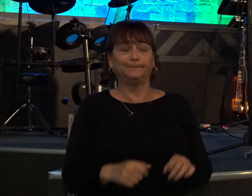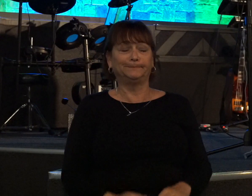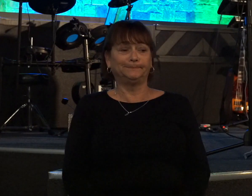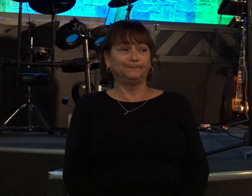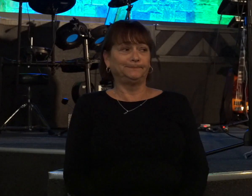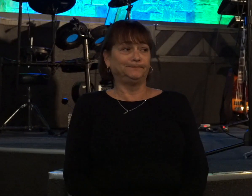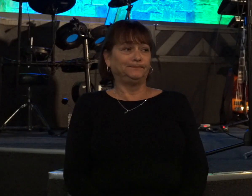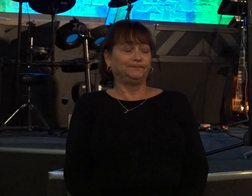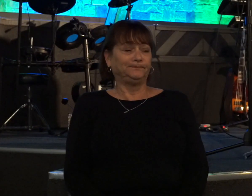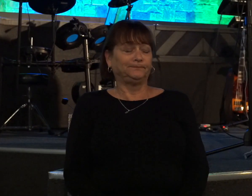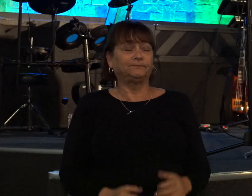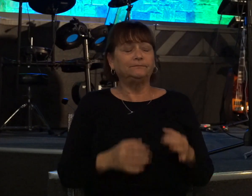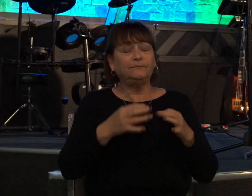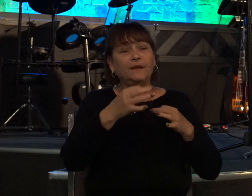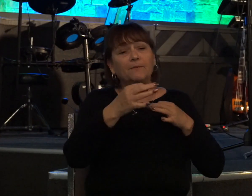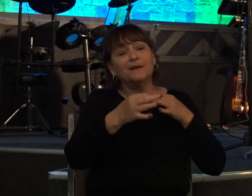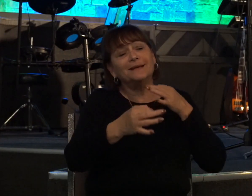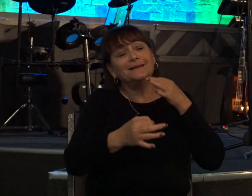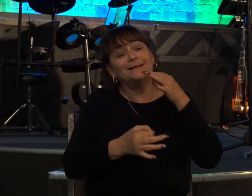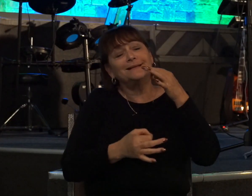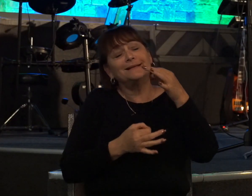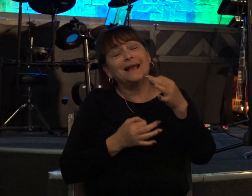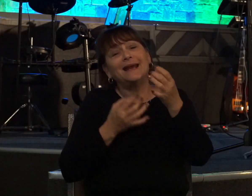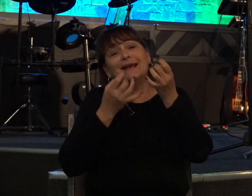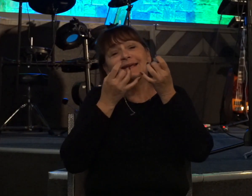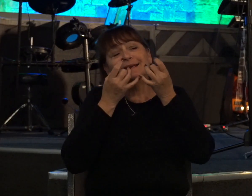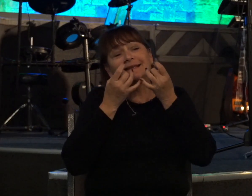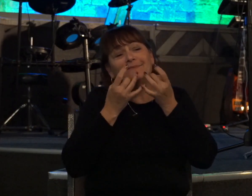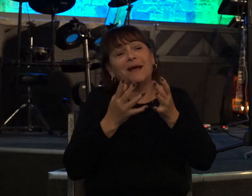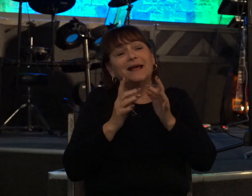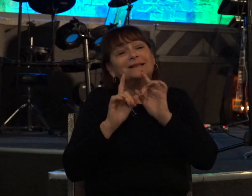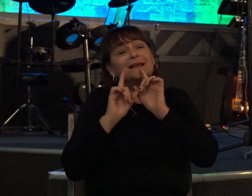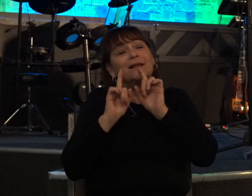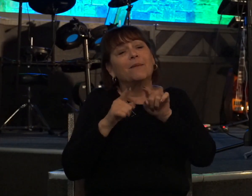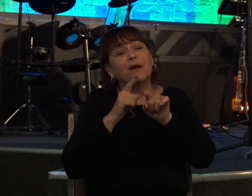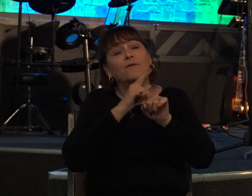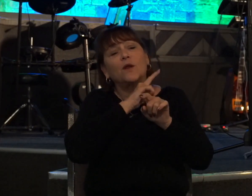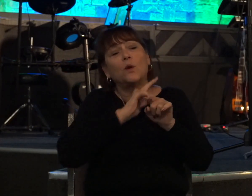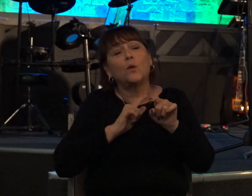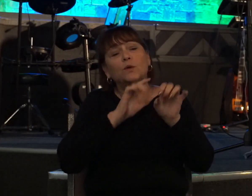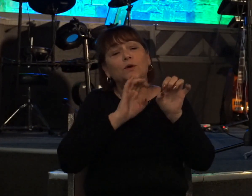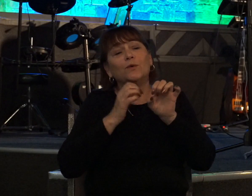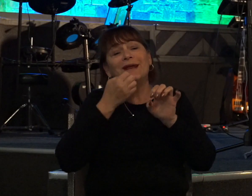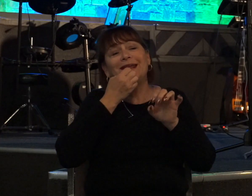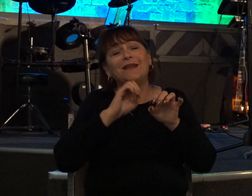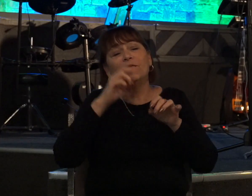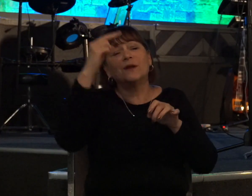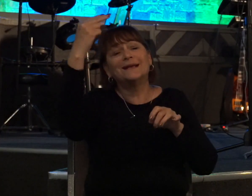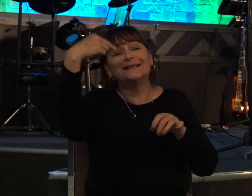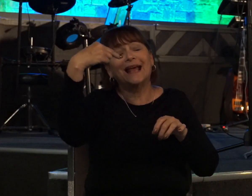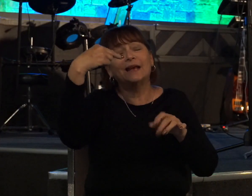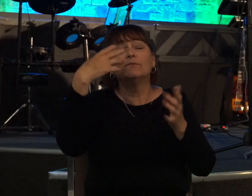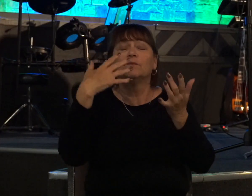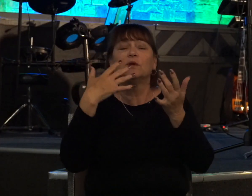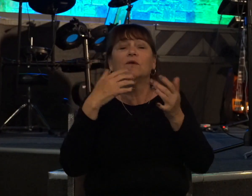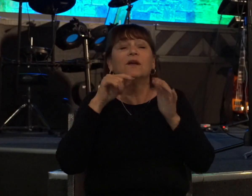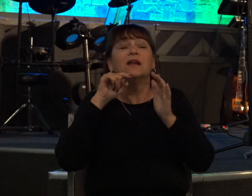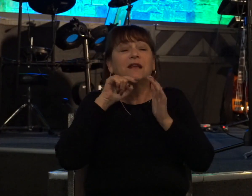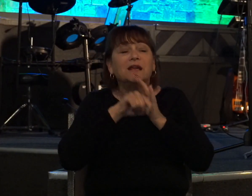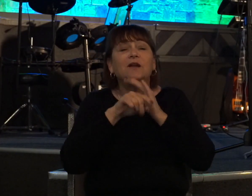but instead he despised the commandment of the lord to do evil in his sight you have killed uriah the hittite with